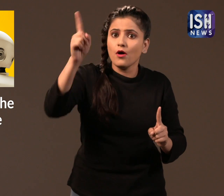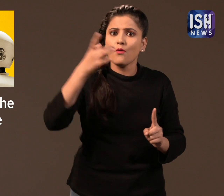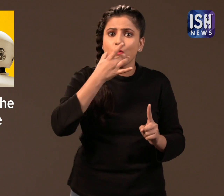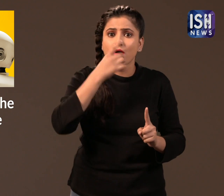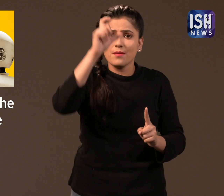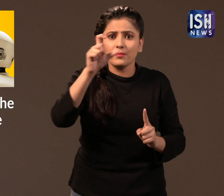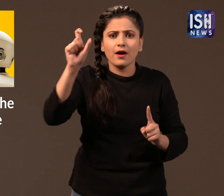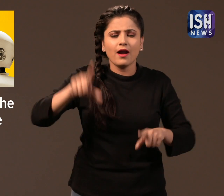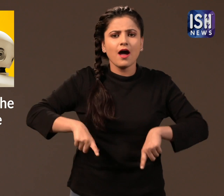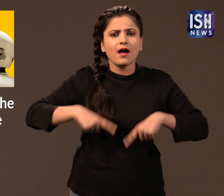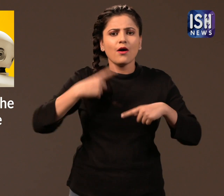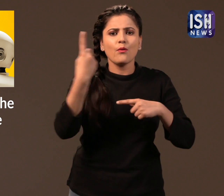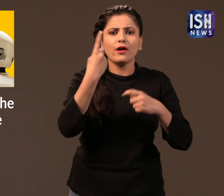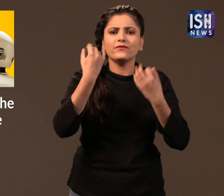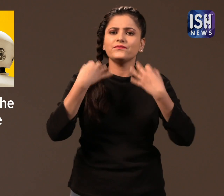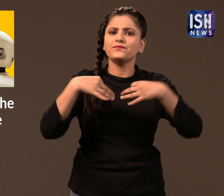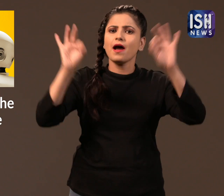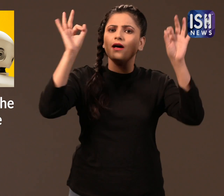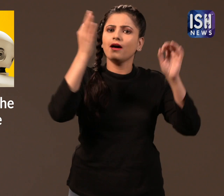all the elderly people live independently.